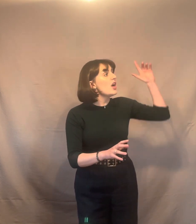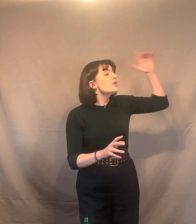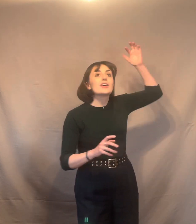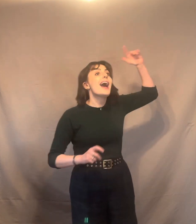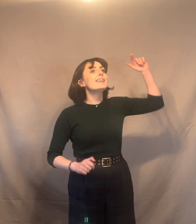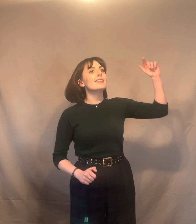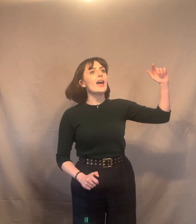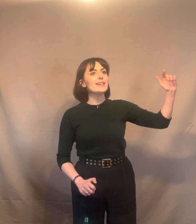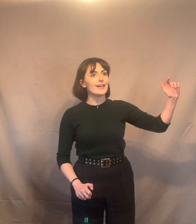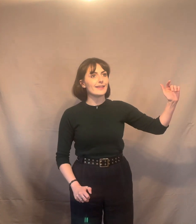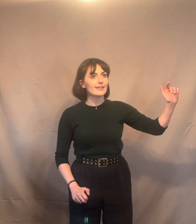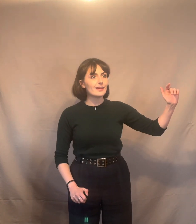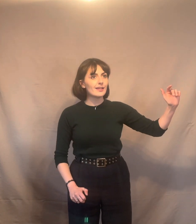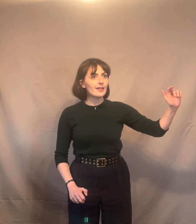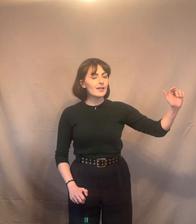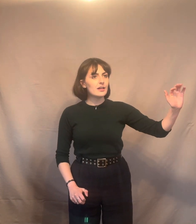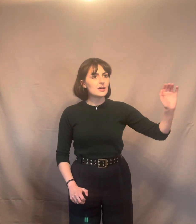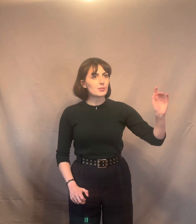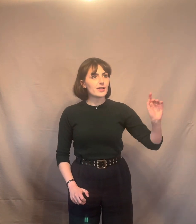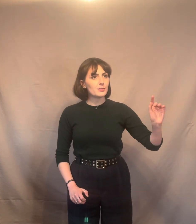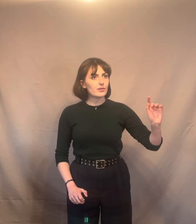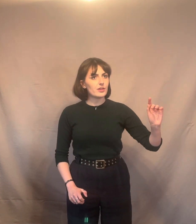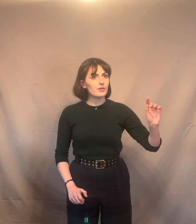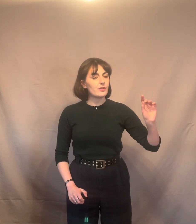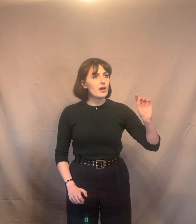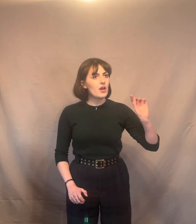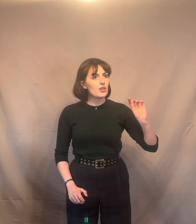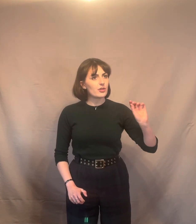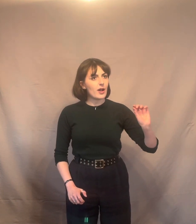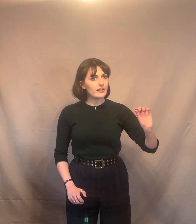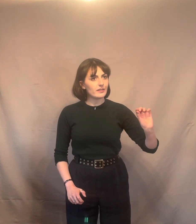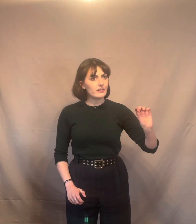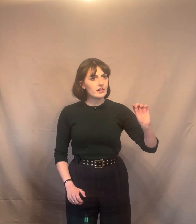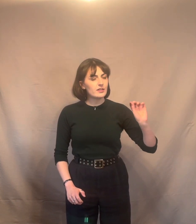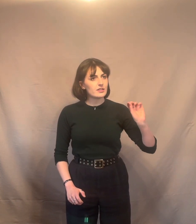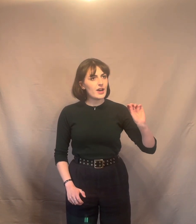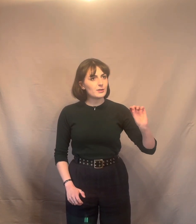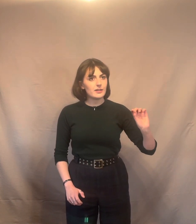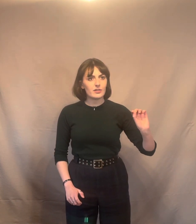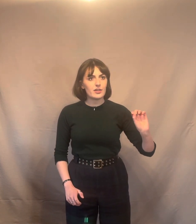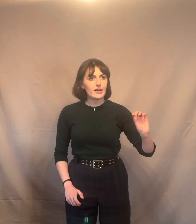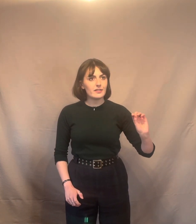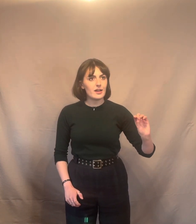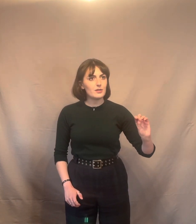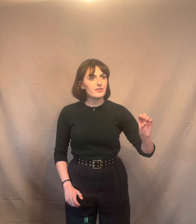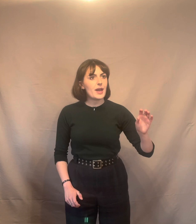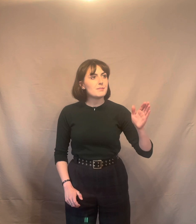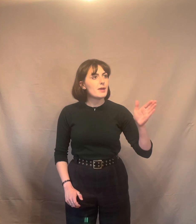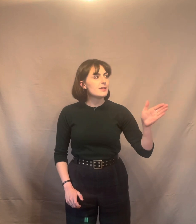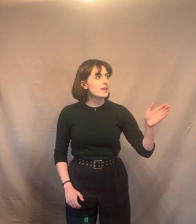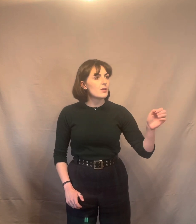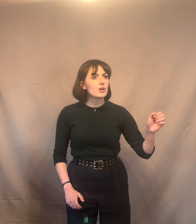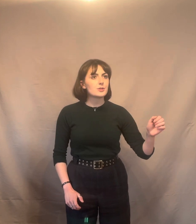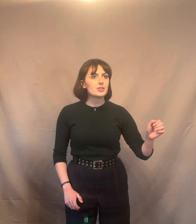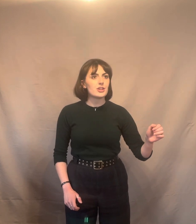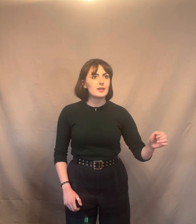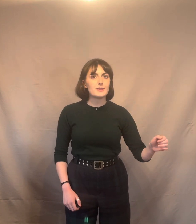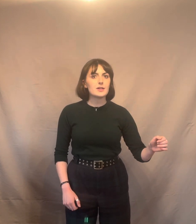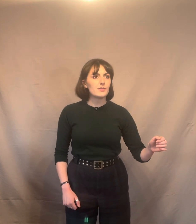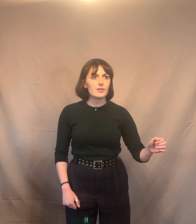thunder, and lightning. Pronounce this thrice, devoutly to thyself, and men in armor shall appear to